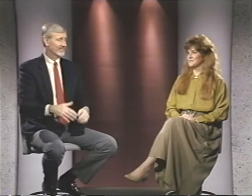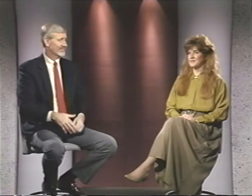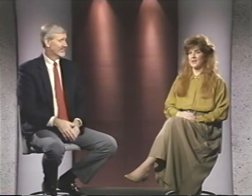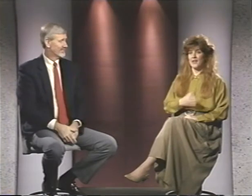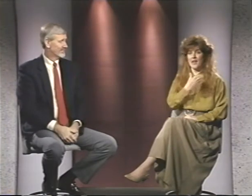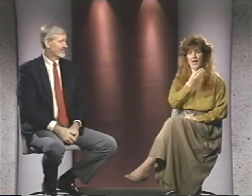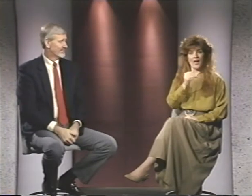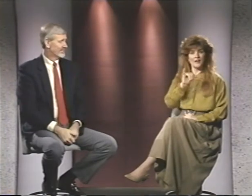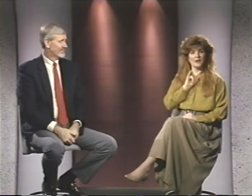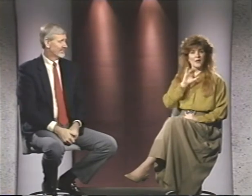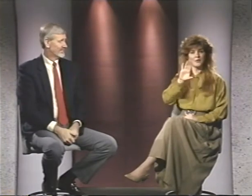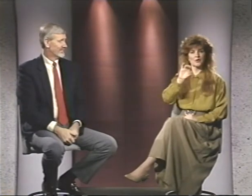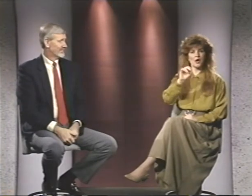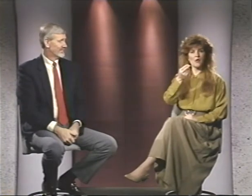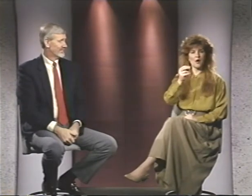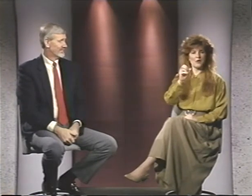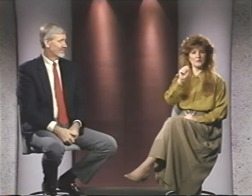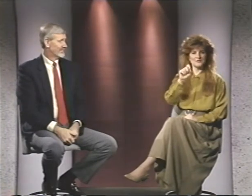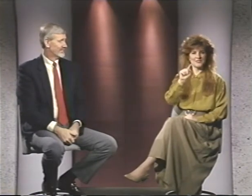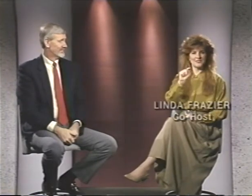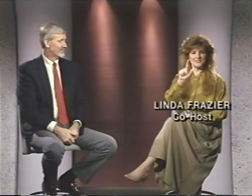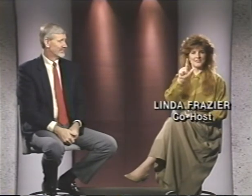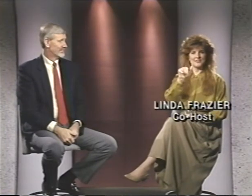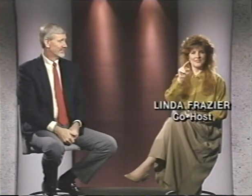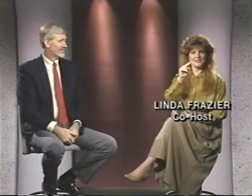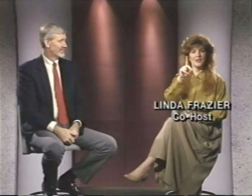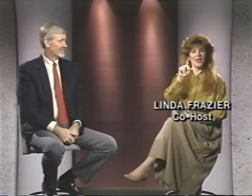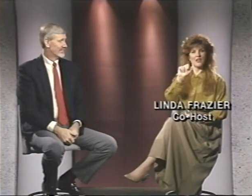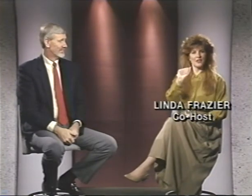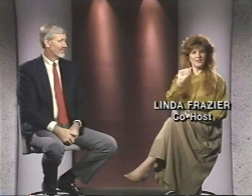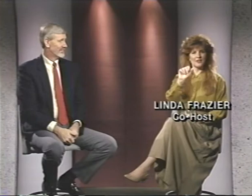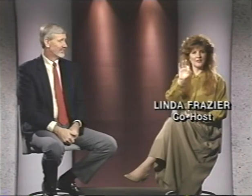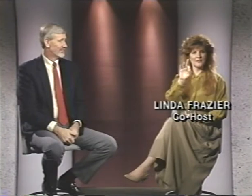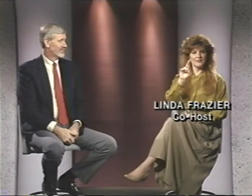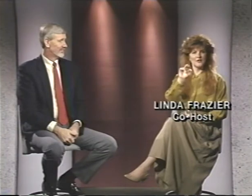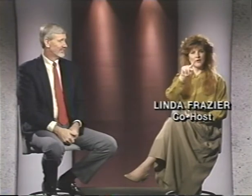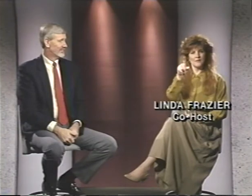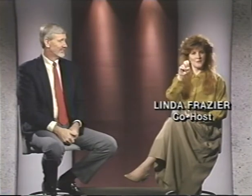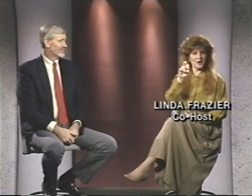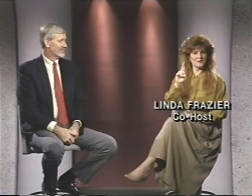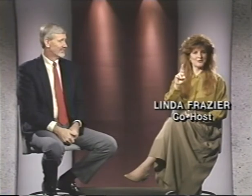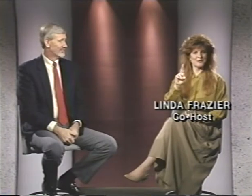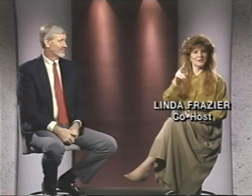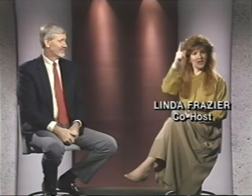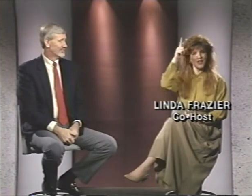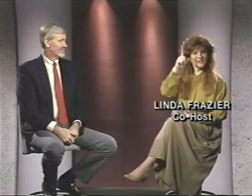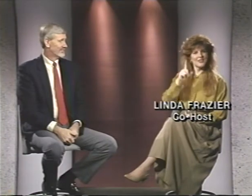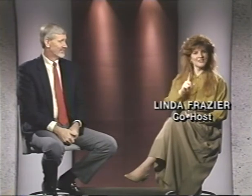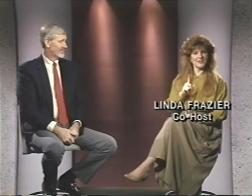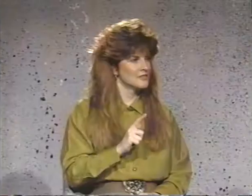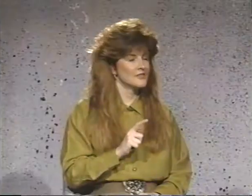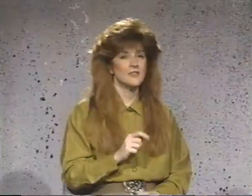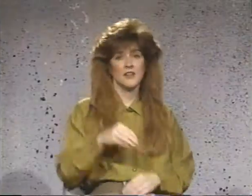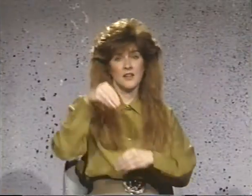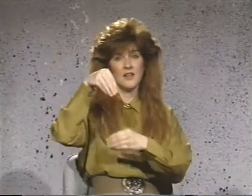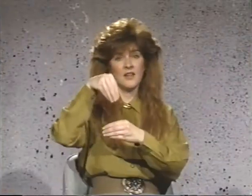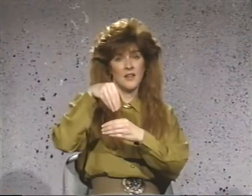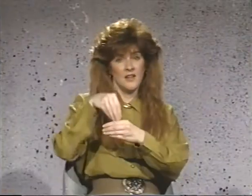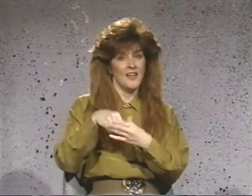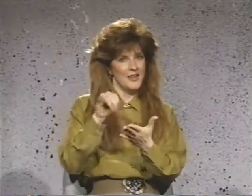And I'm your co-host Linda Frasier. Linda, in